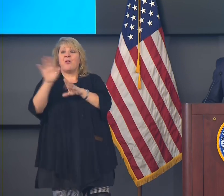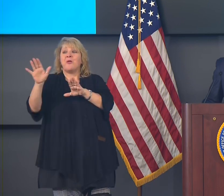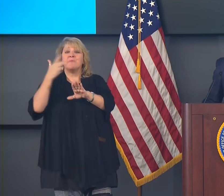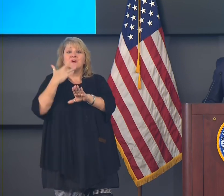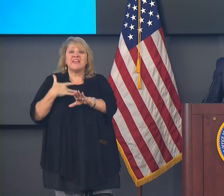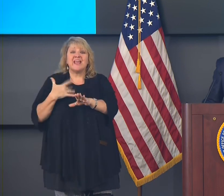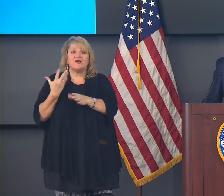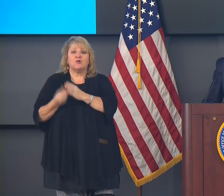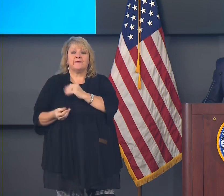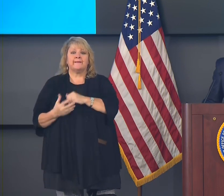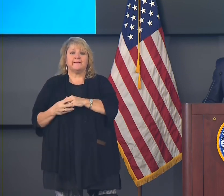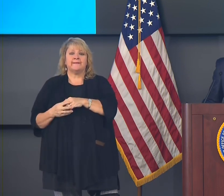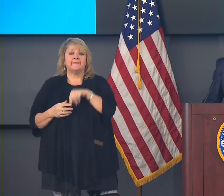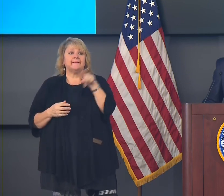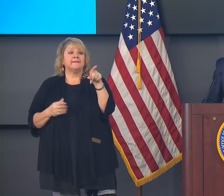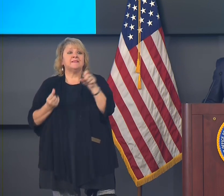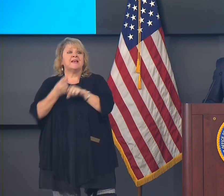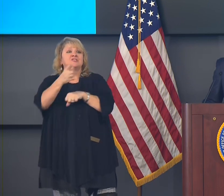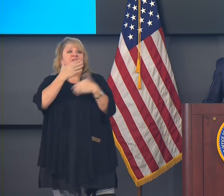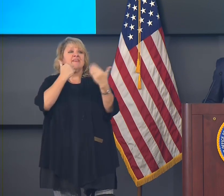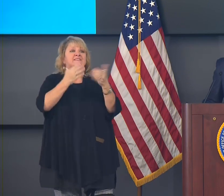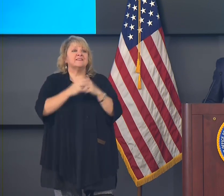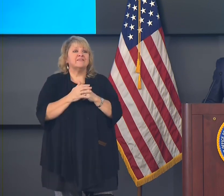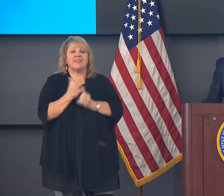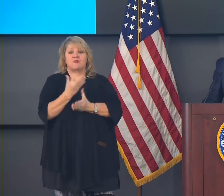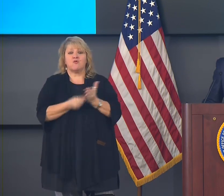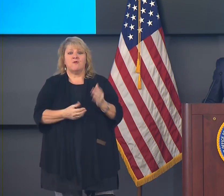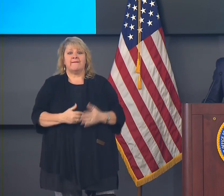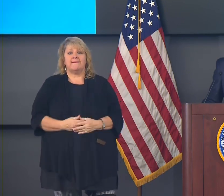when that next Thanksgiving and that next Christmas.